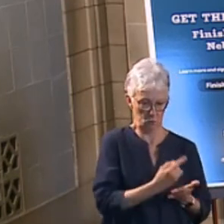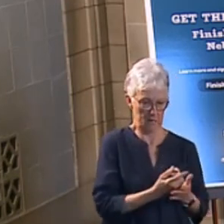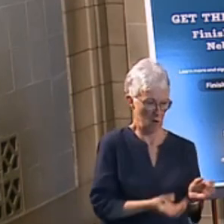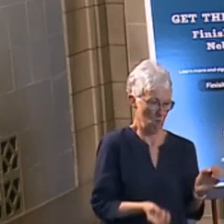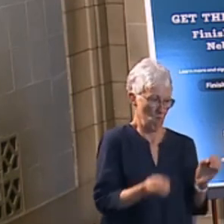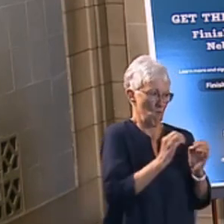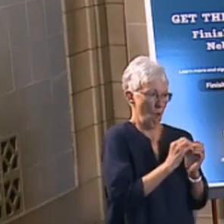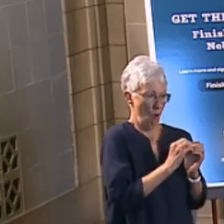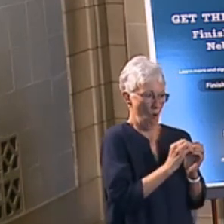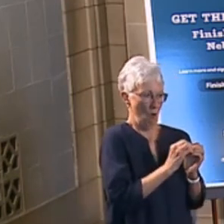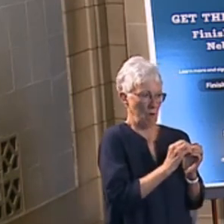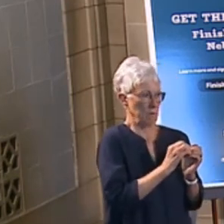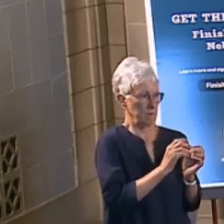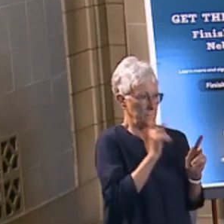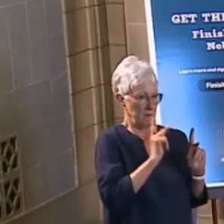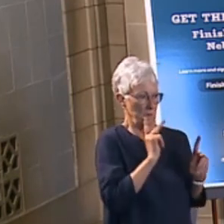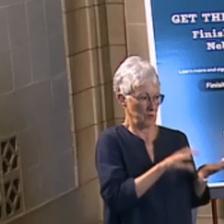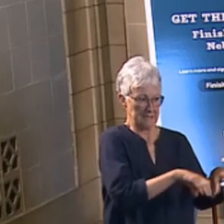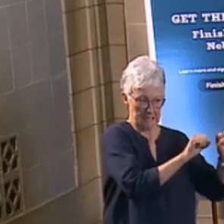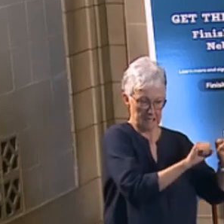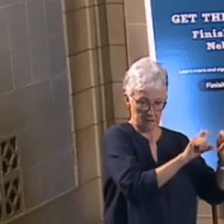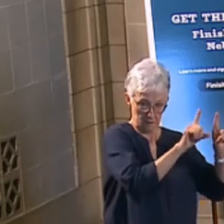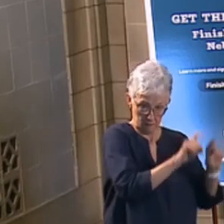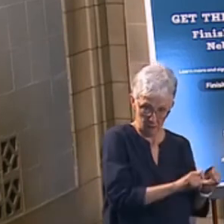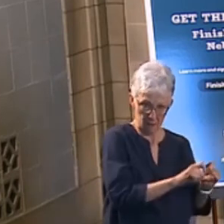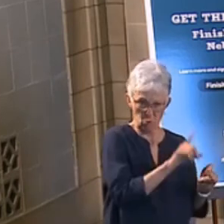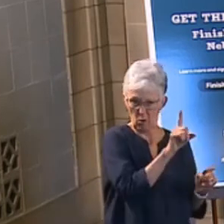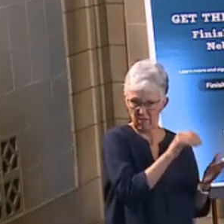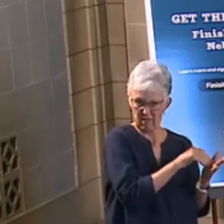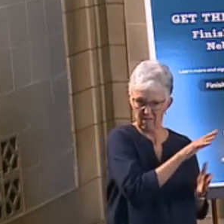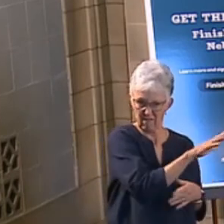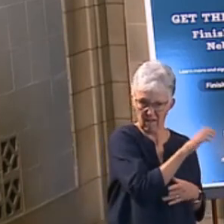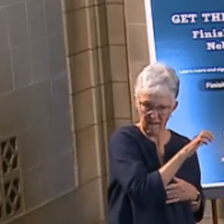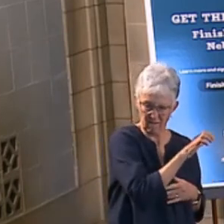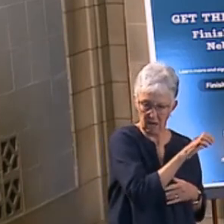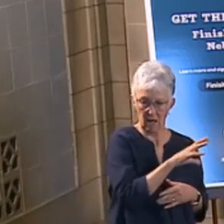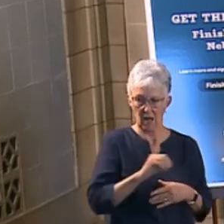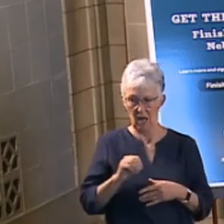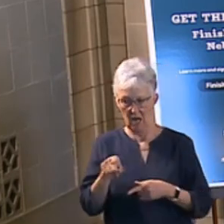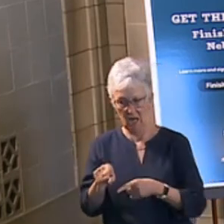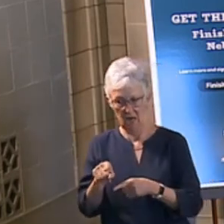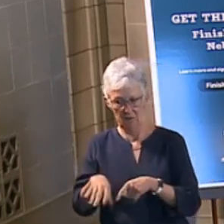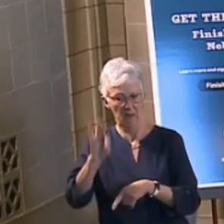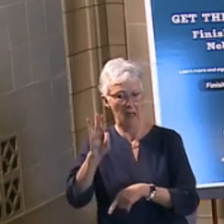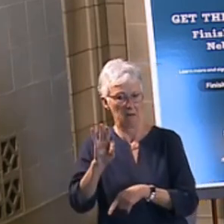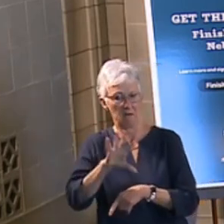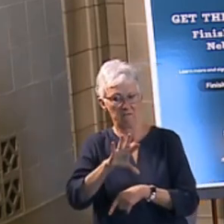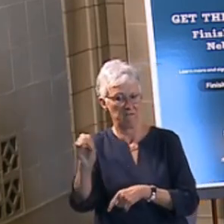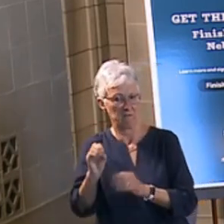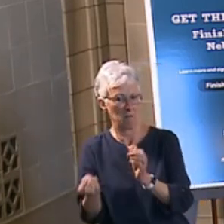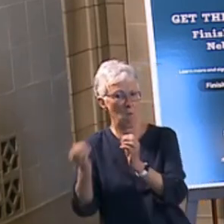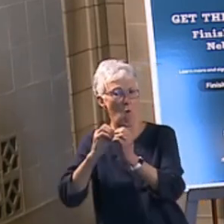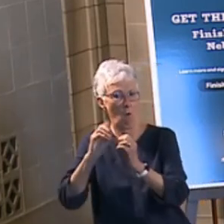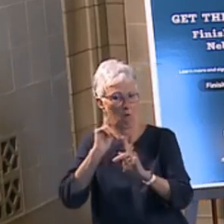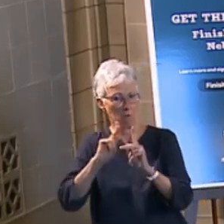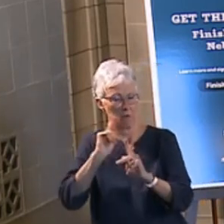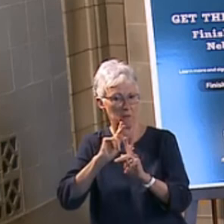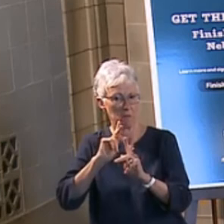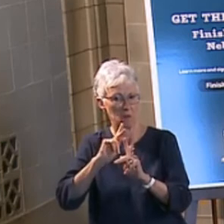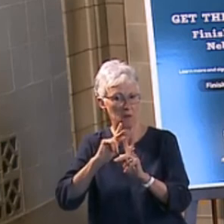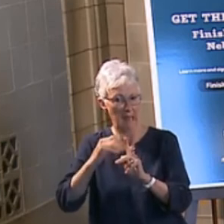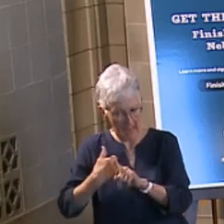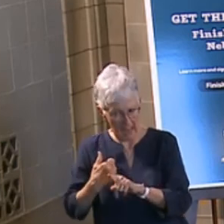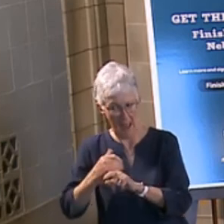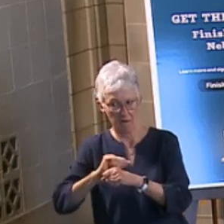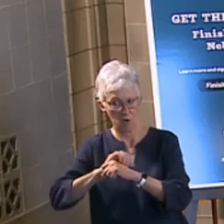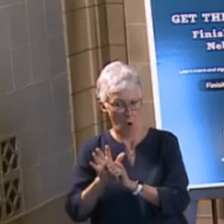an extra 1,500 people getting tested and about an extra 50 people testing positive compared to the week before. So it's